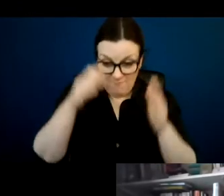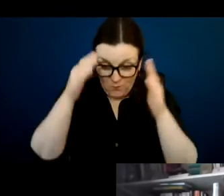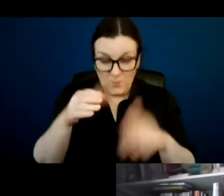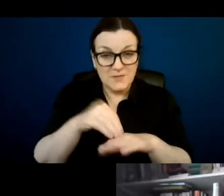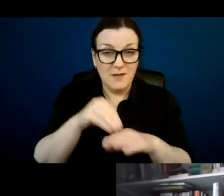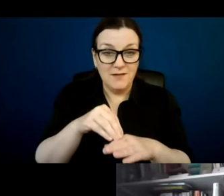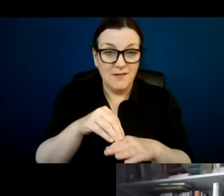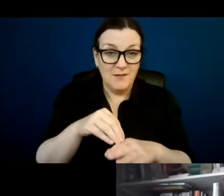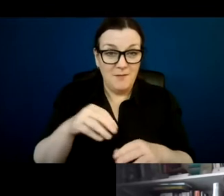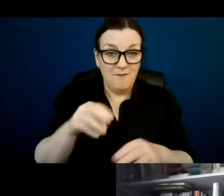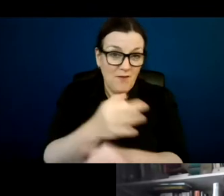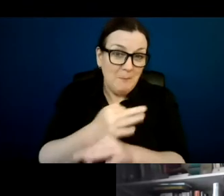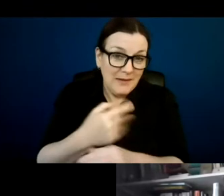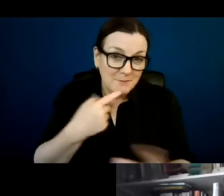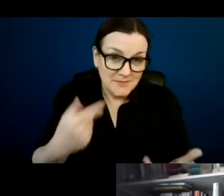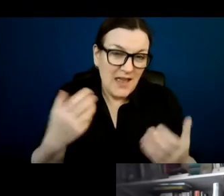legislation, too.